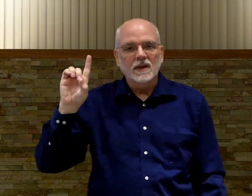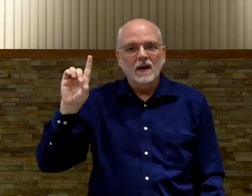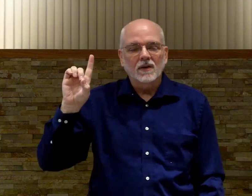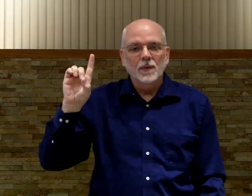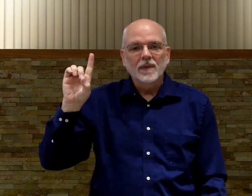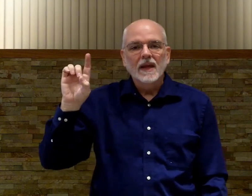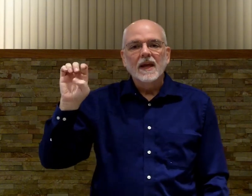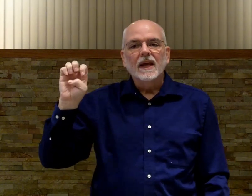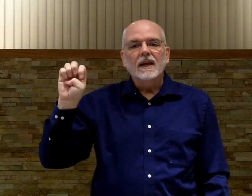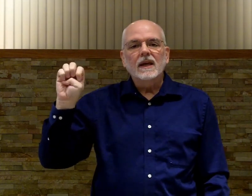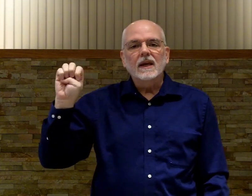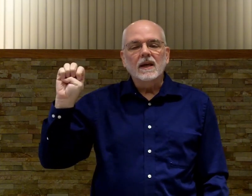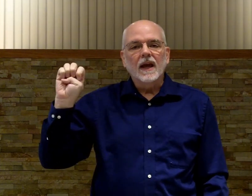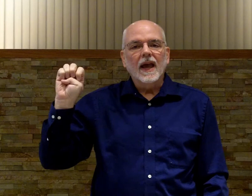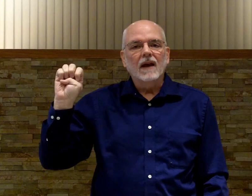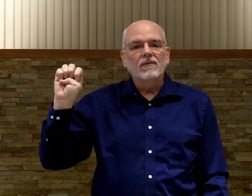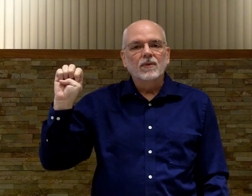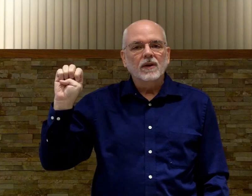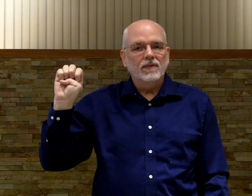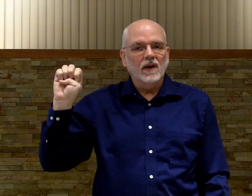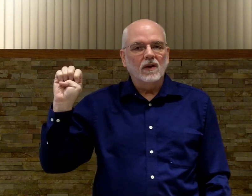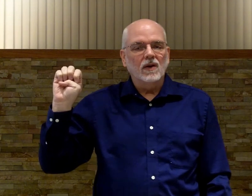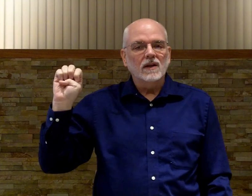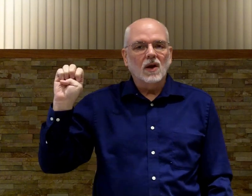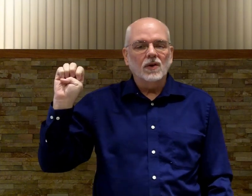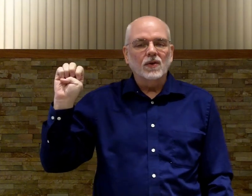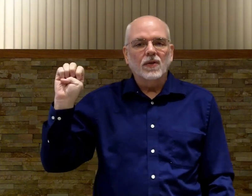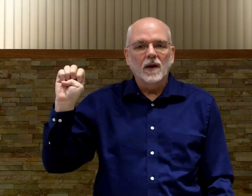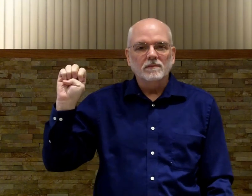signing to. E, every finger is on your thumb.